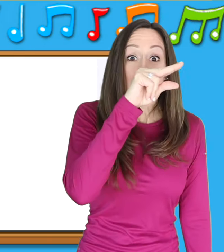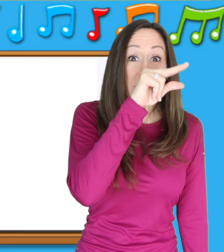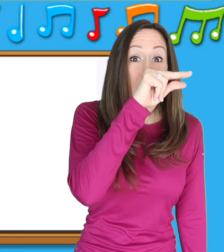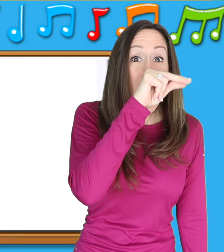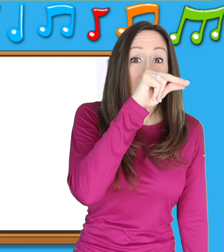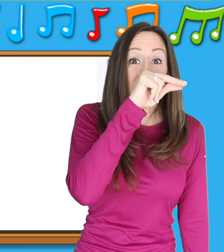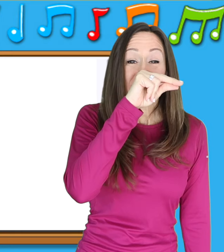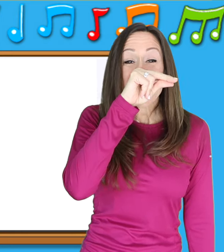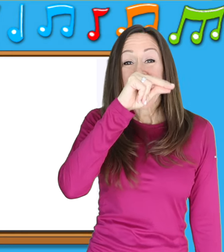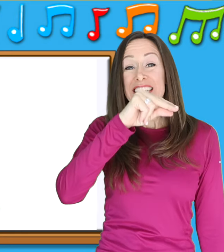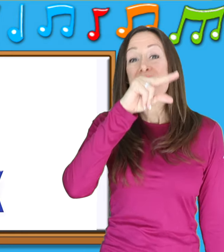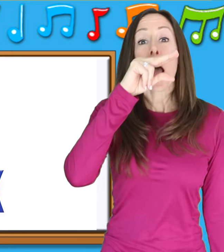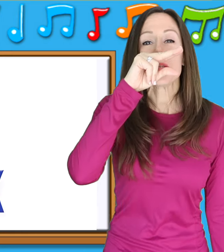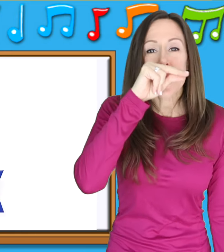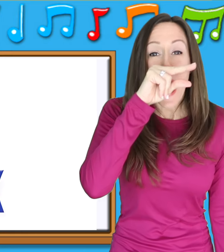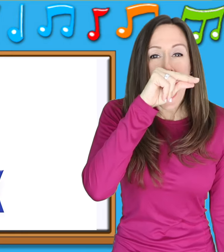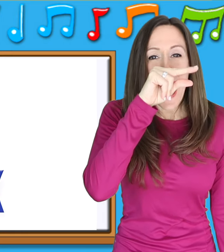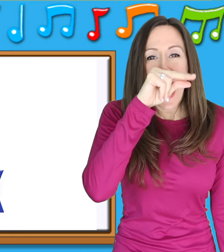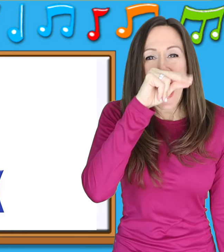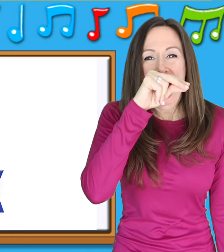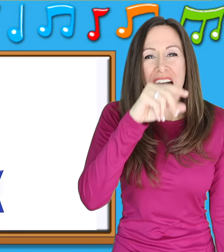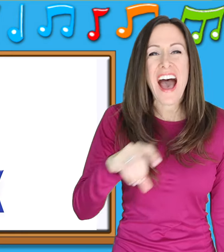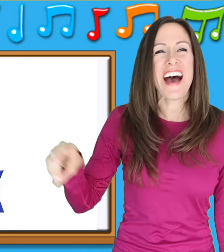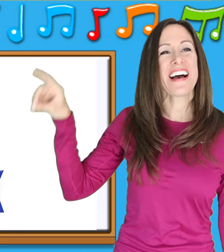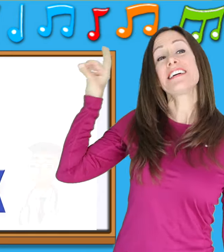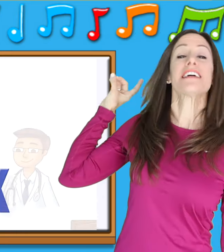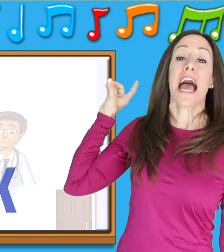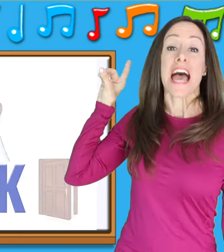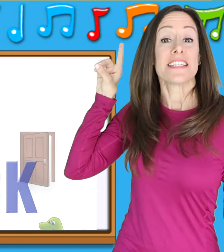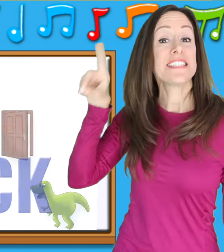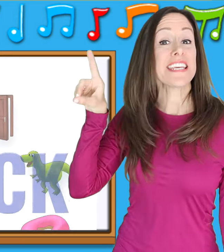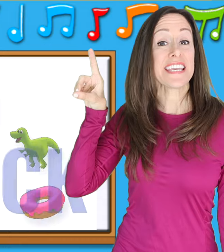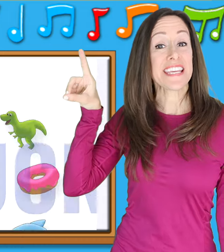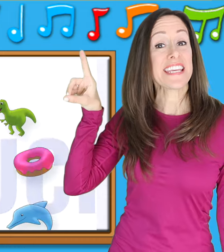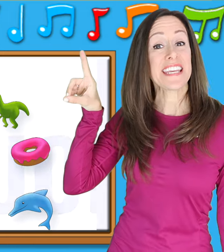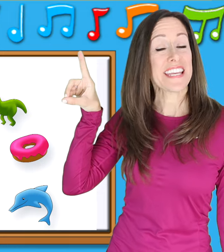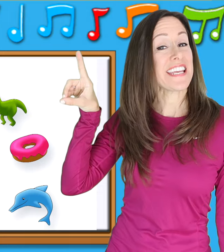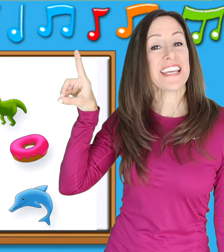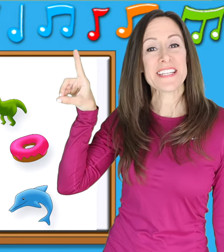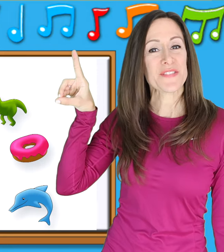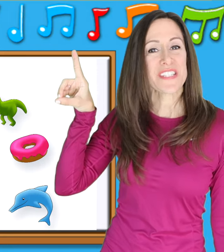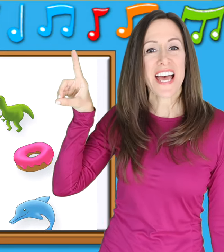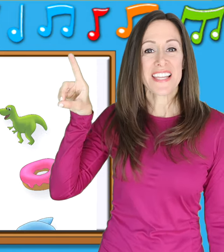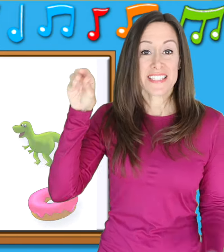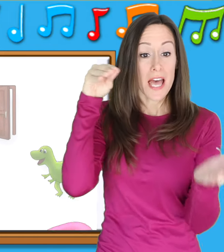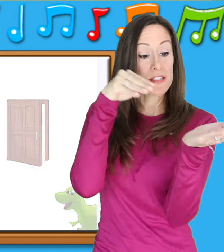-d-duck, d-d-duck D is for d-d-d